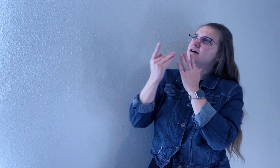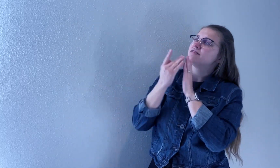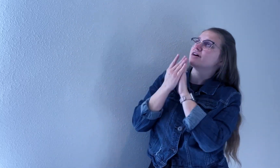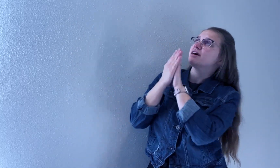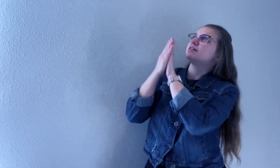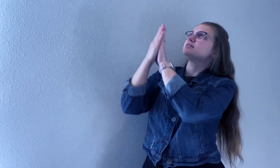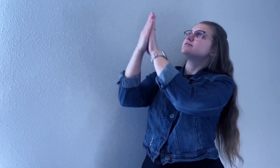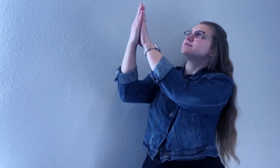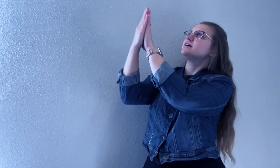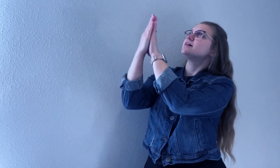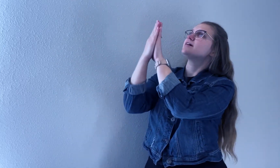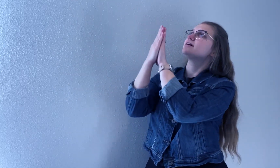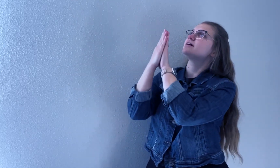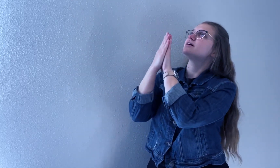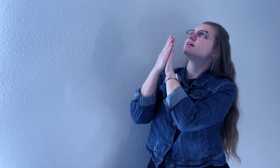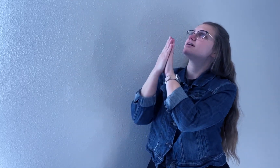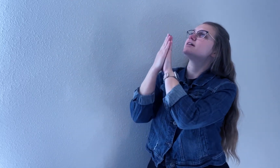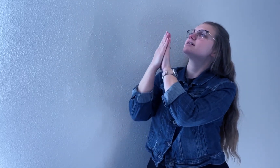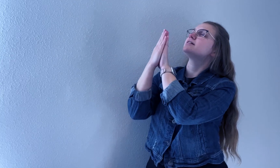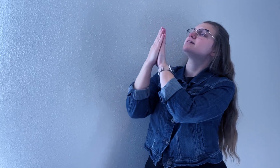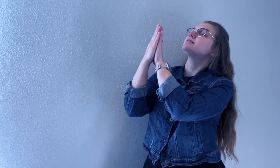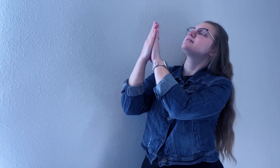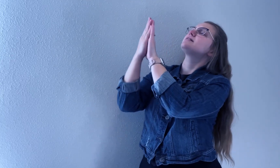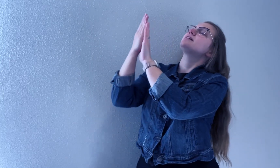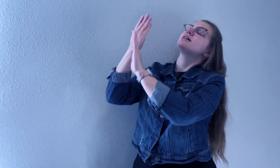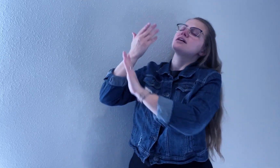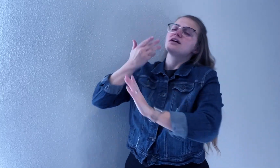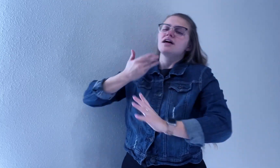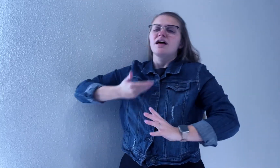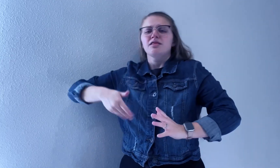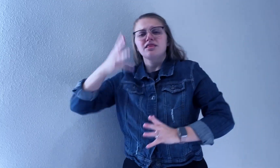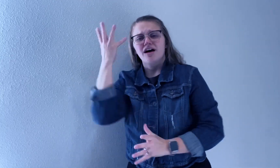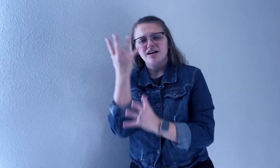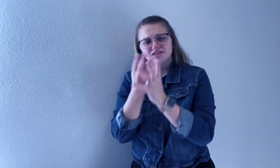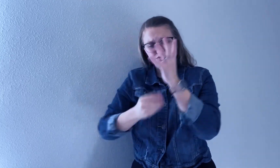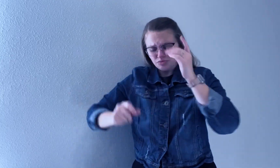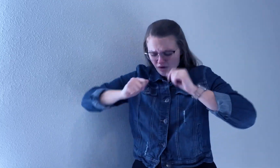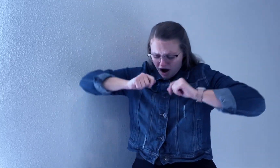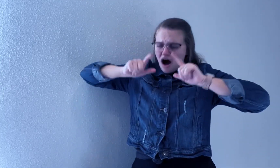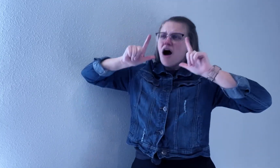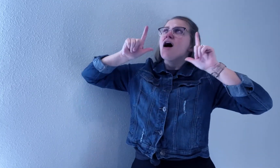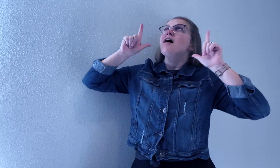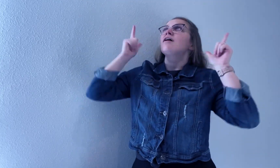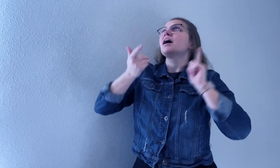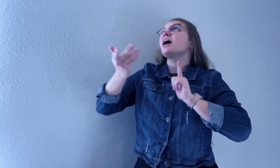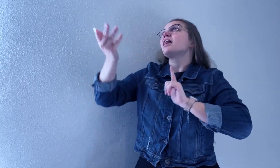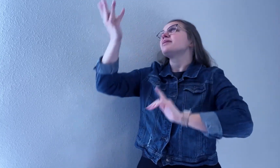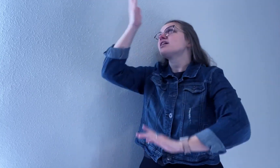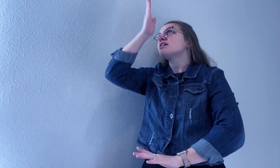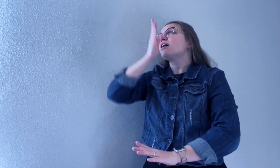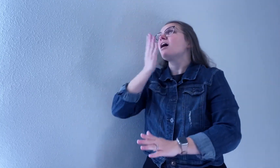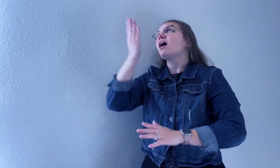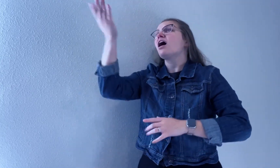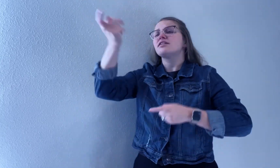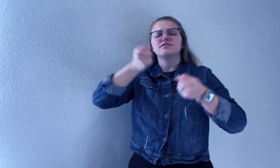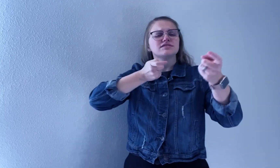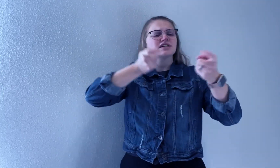face to face Lost in wonder-eyed, the god of